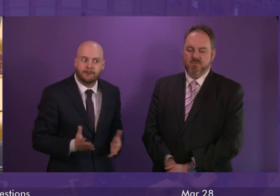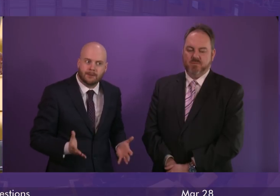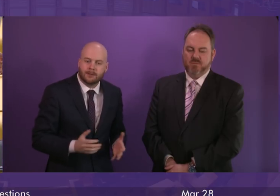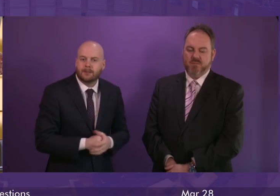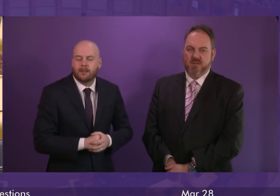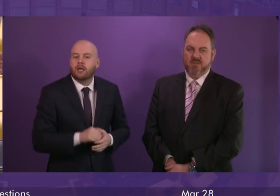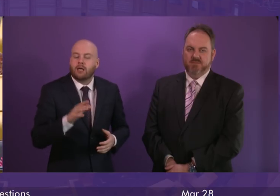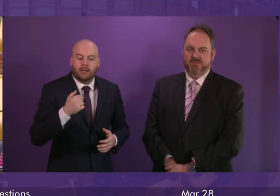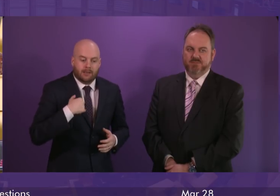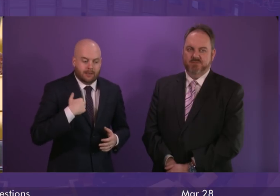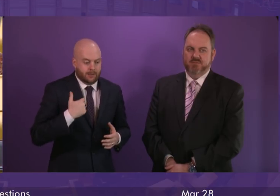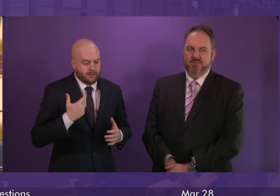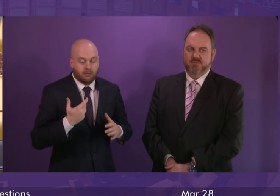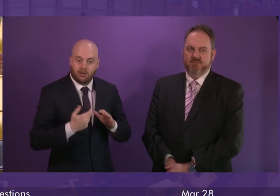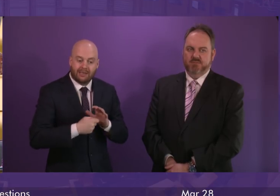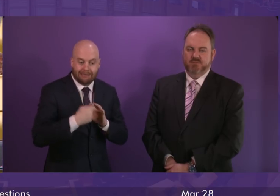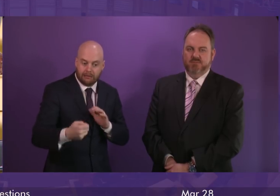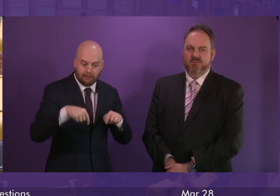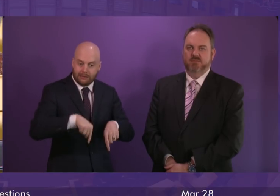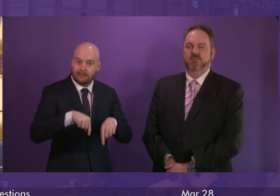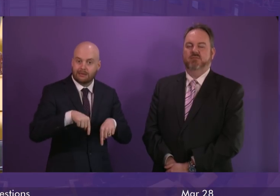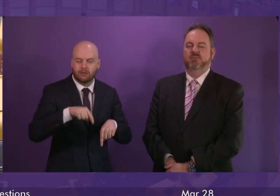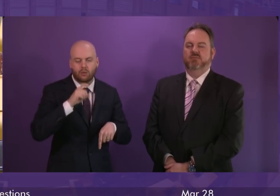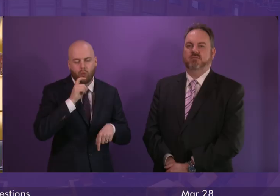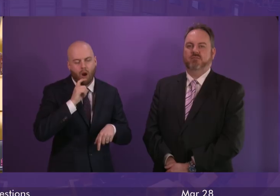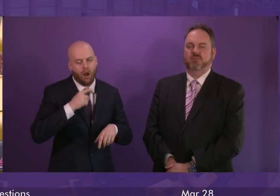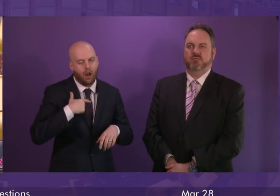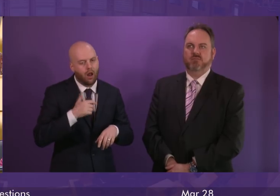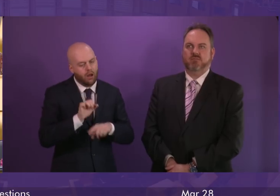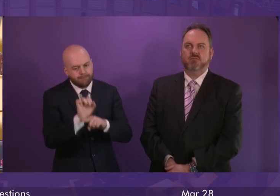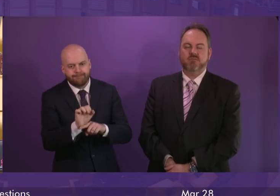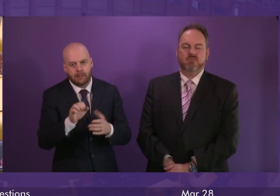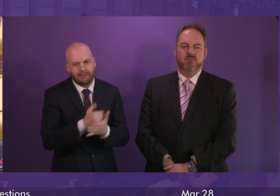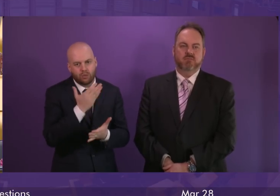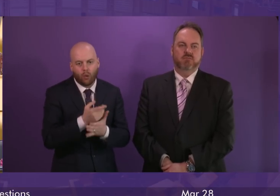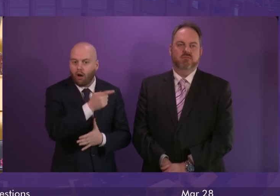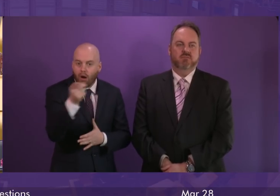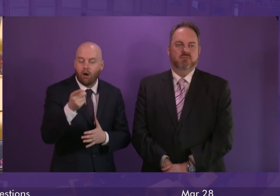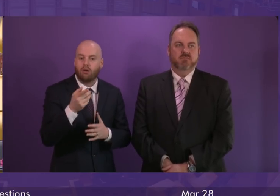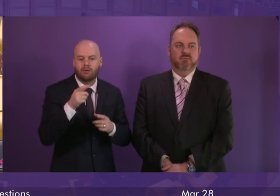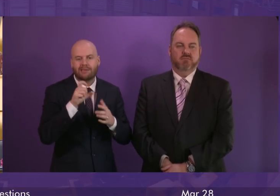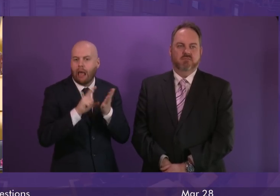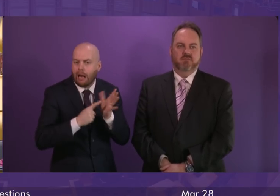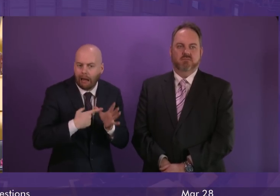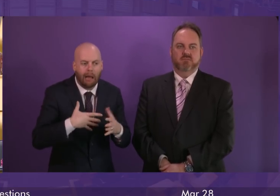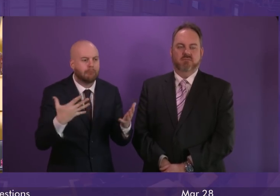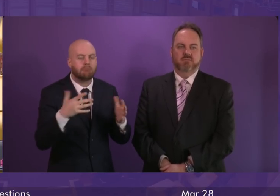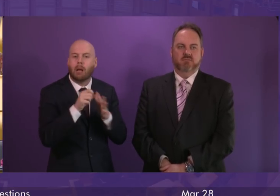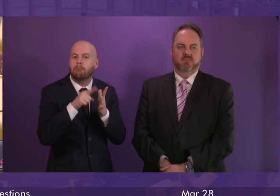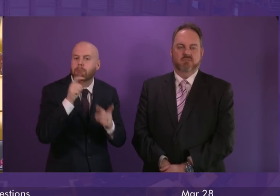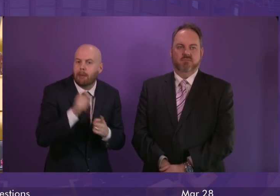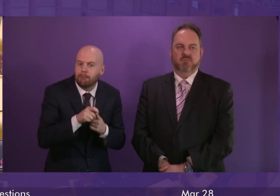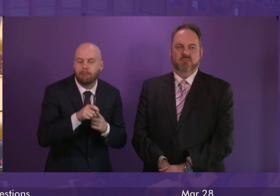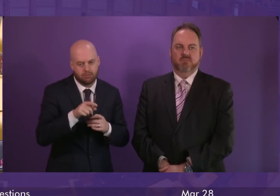extension will ensure that no one is left out of pocket by the UK government withdrawing the care elements of DLA or PIP. But the Tories,